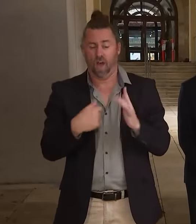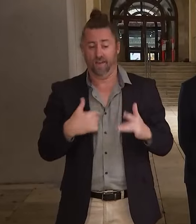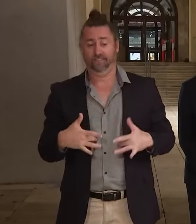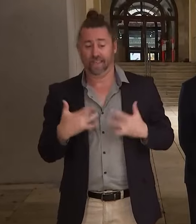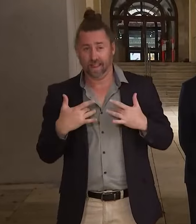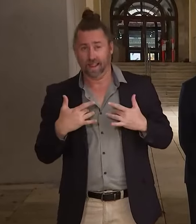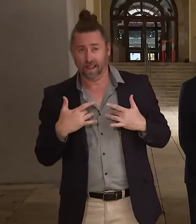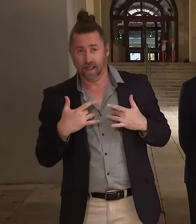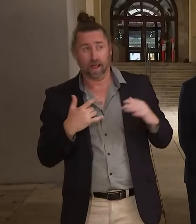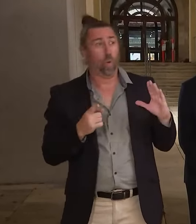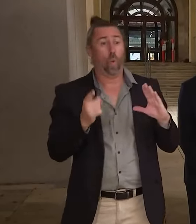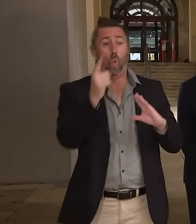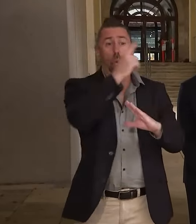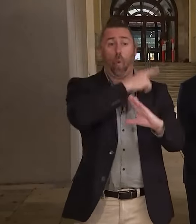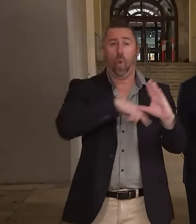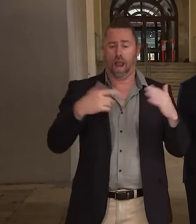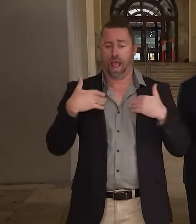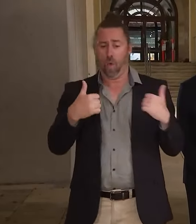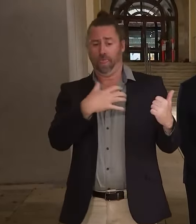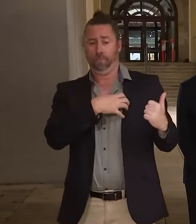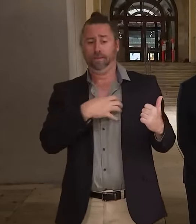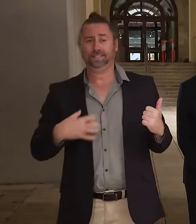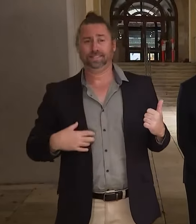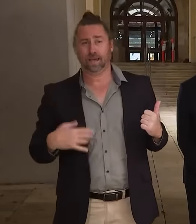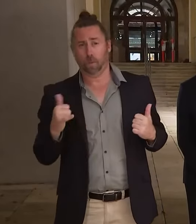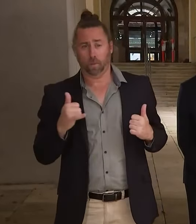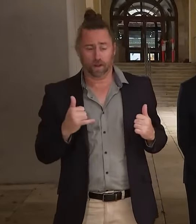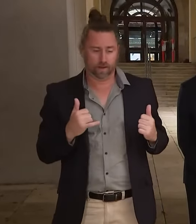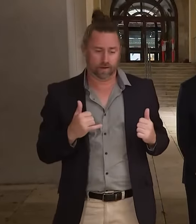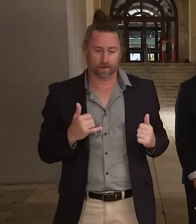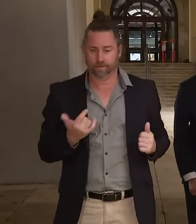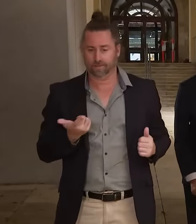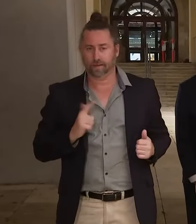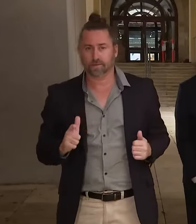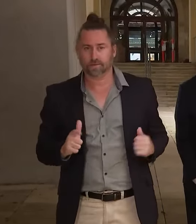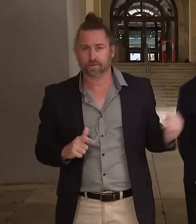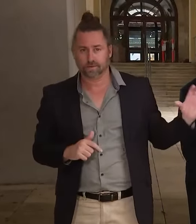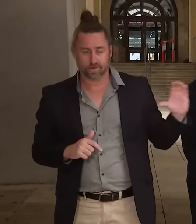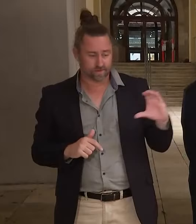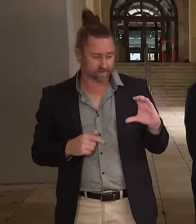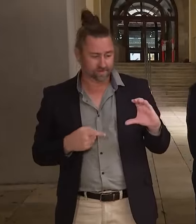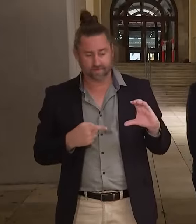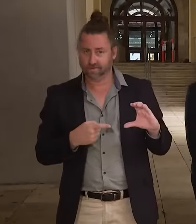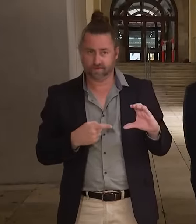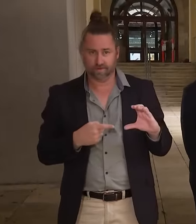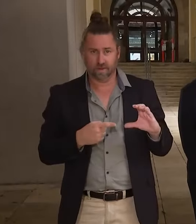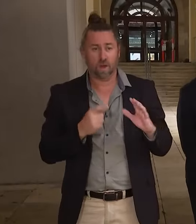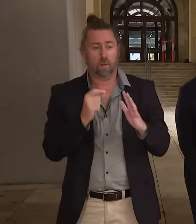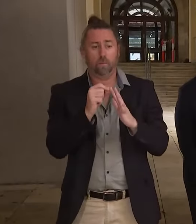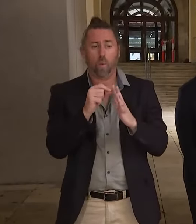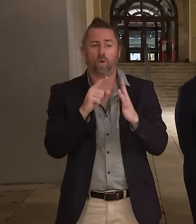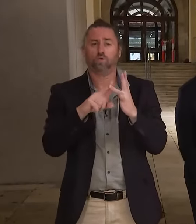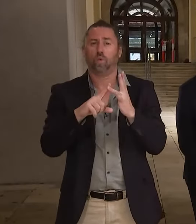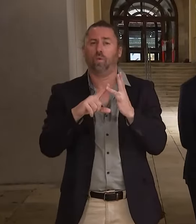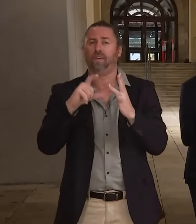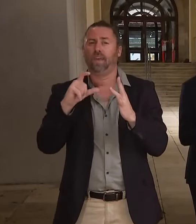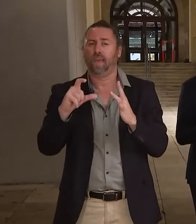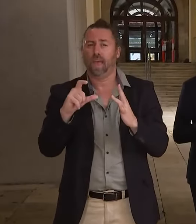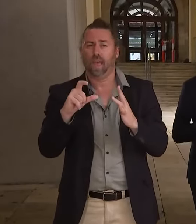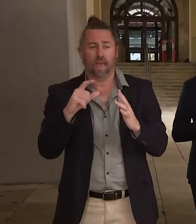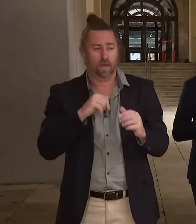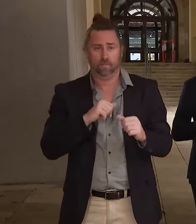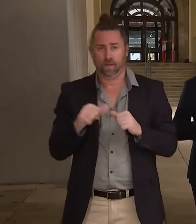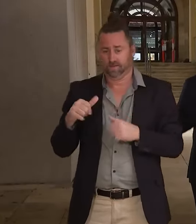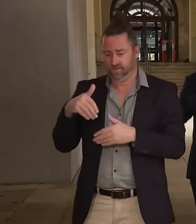every health minister right now is thinking, I might be better off using the point of care tests internally